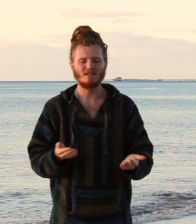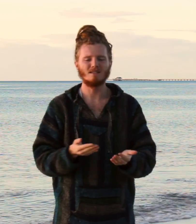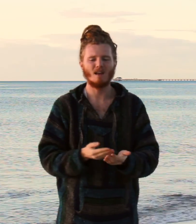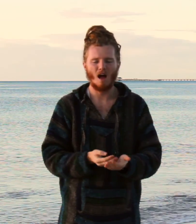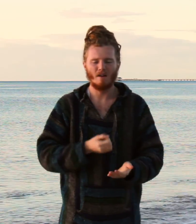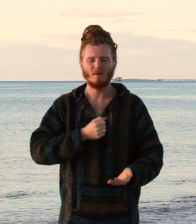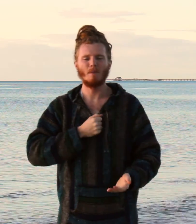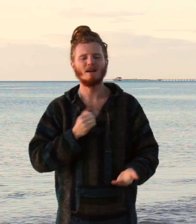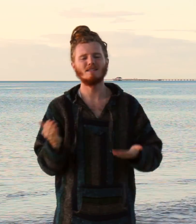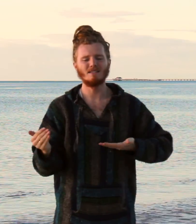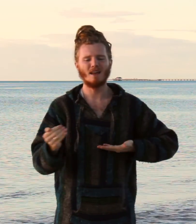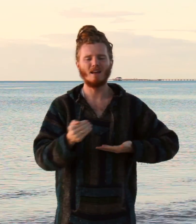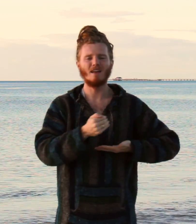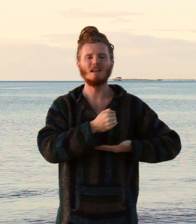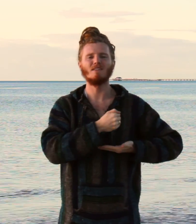of my Savior